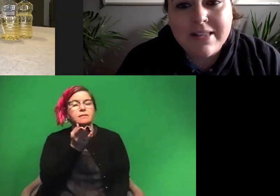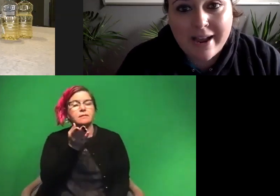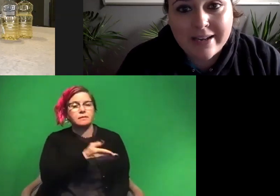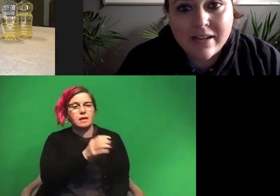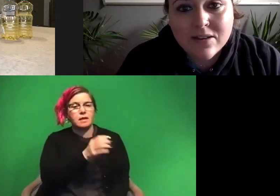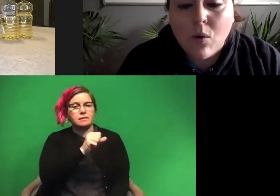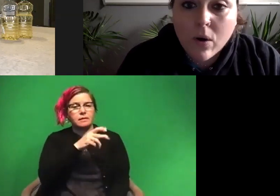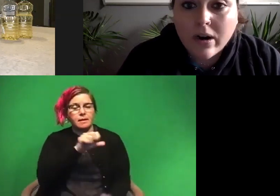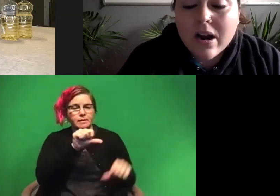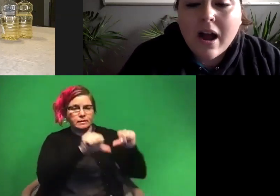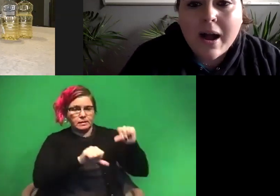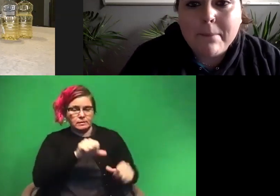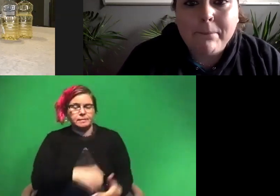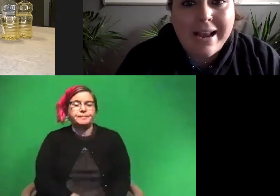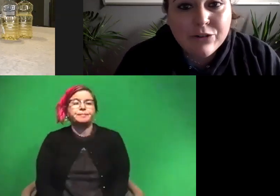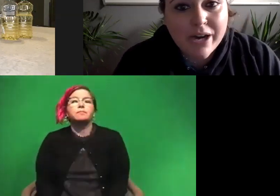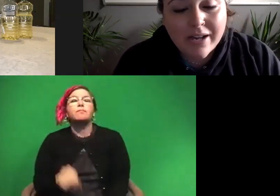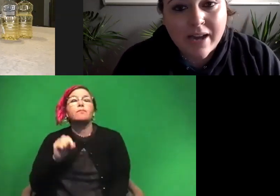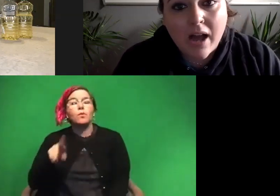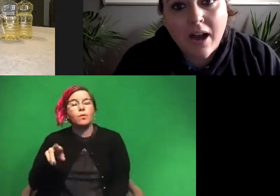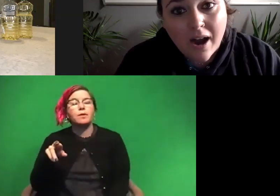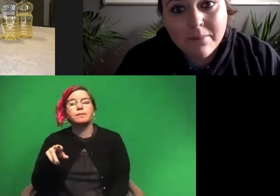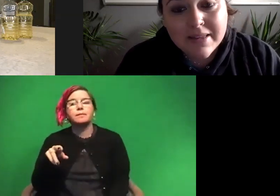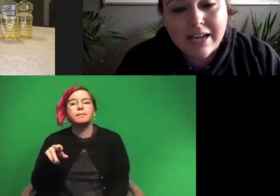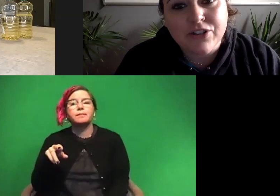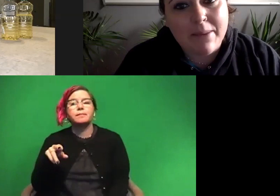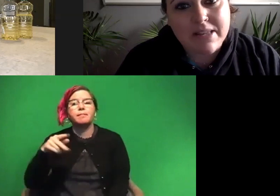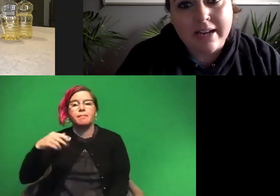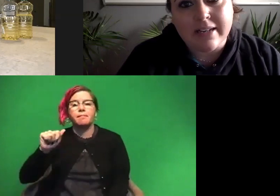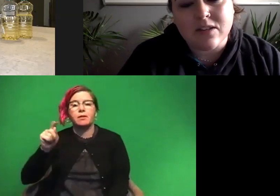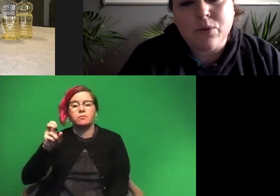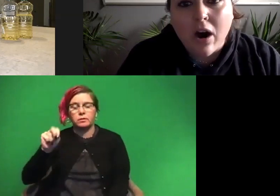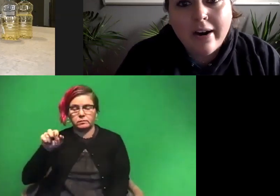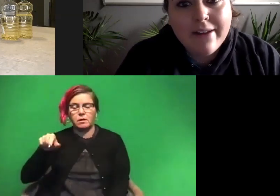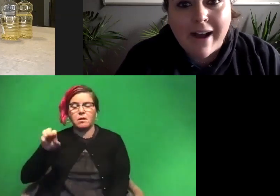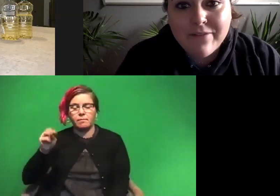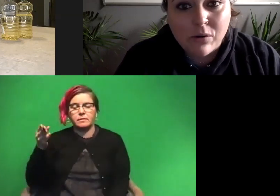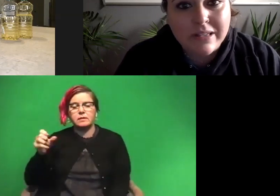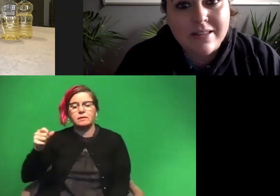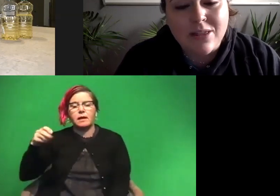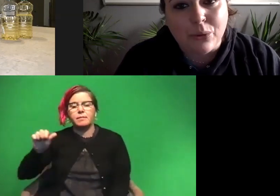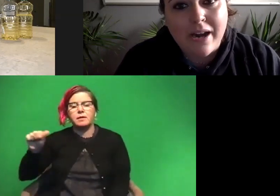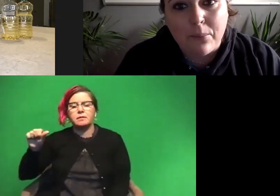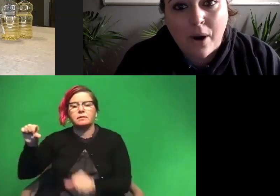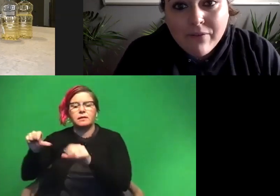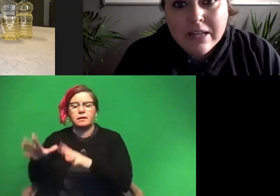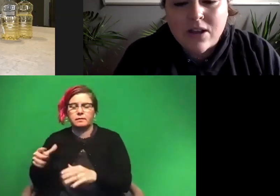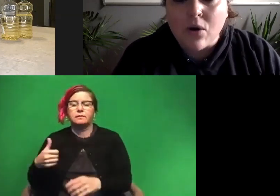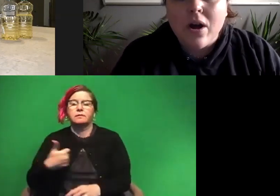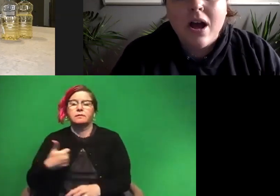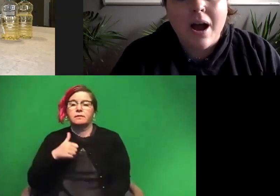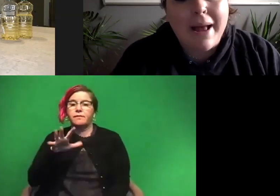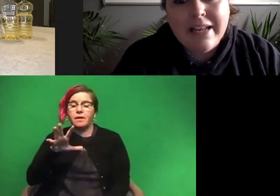skypeascientist or patreon.com slash skypeascientist. We are a 501c3 nonprofit.